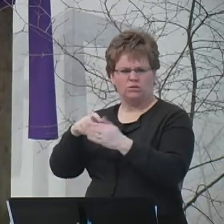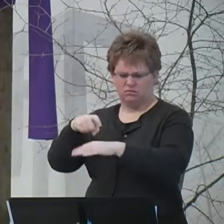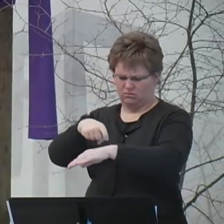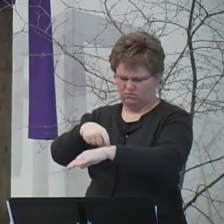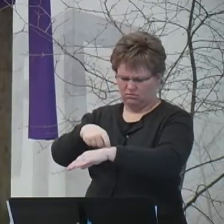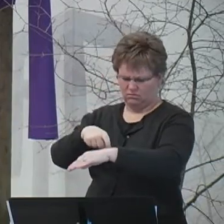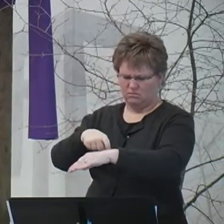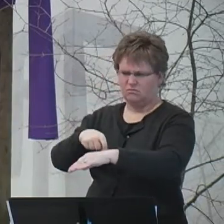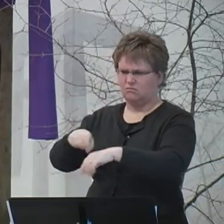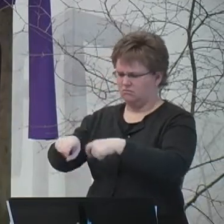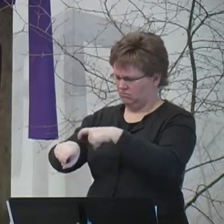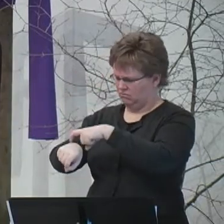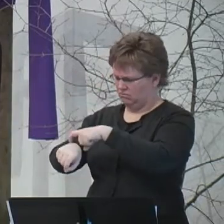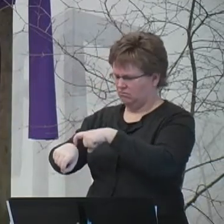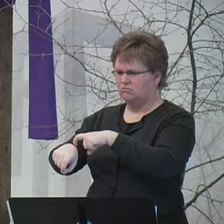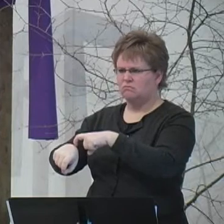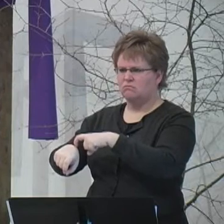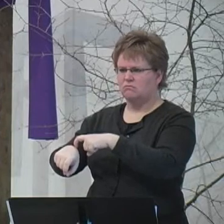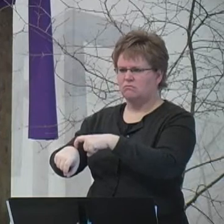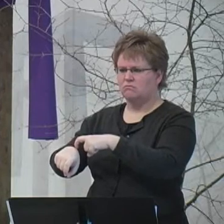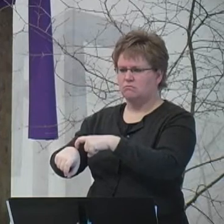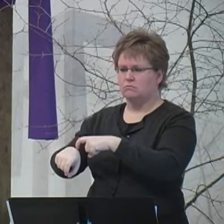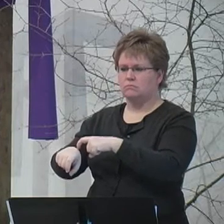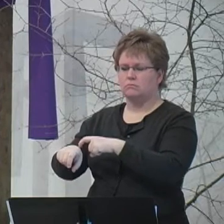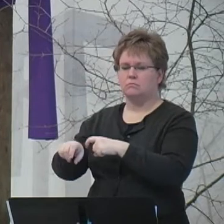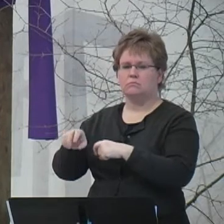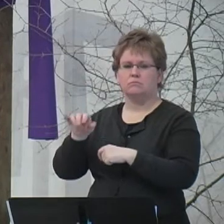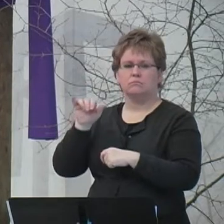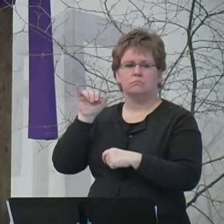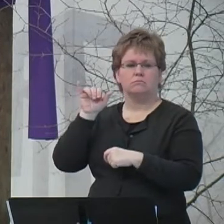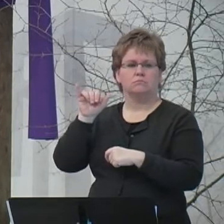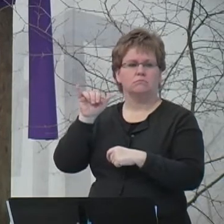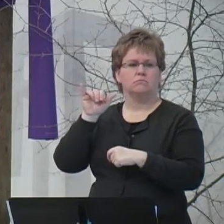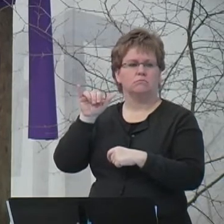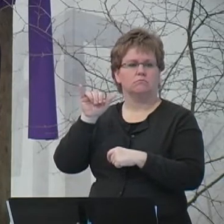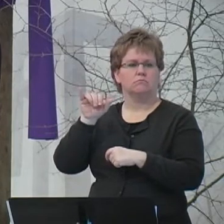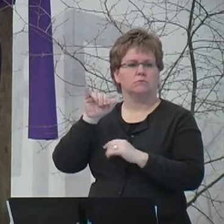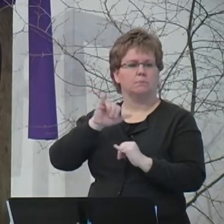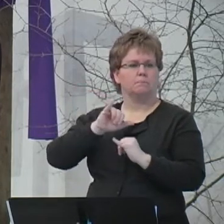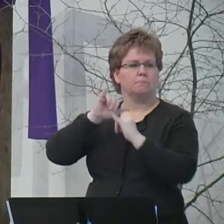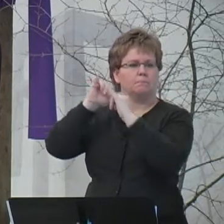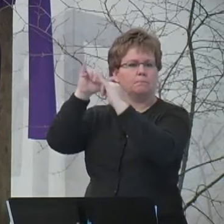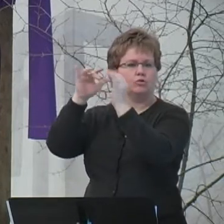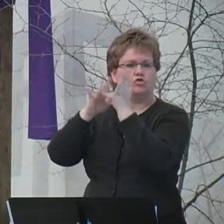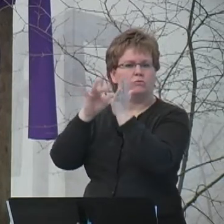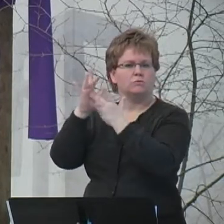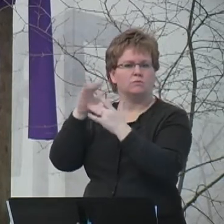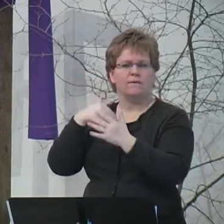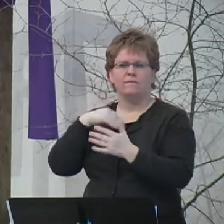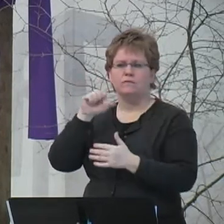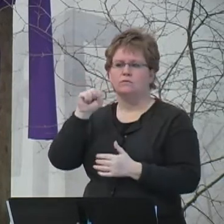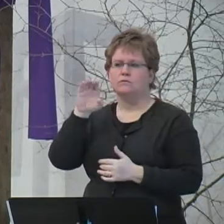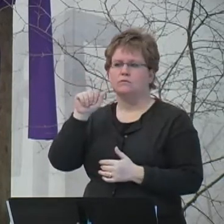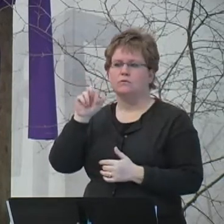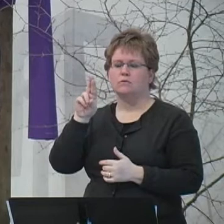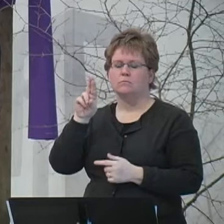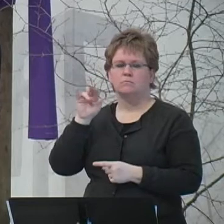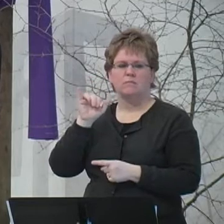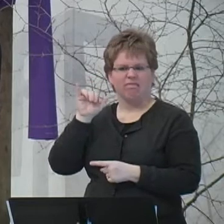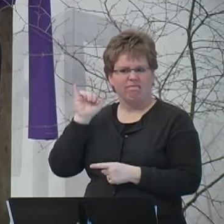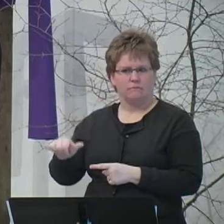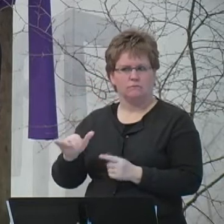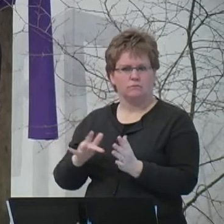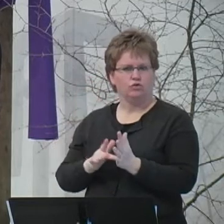wrists. Like those he now assumed Jesus also had on his. She allowed him to